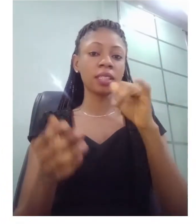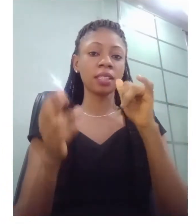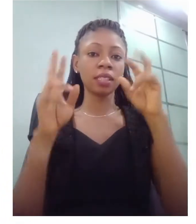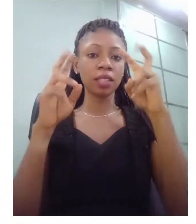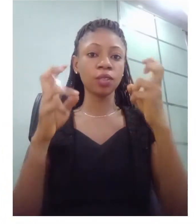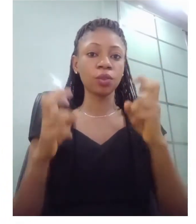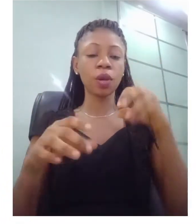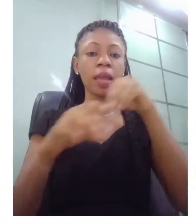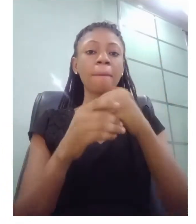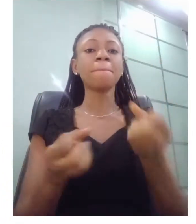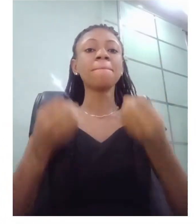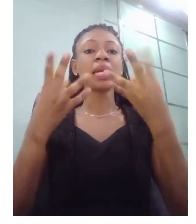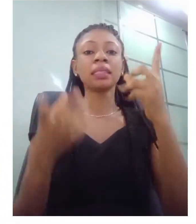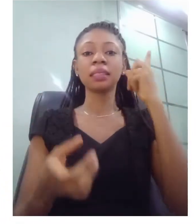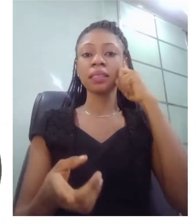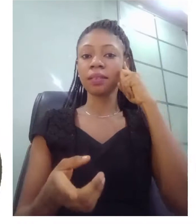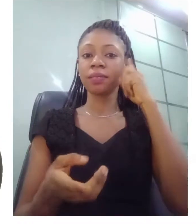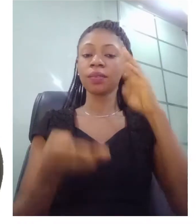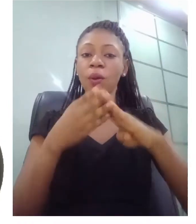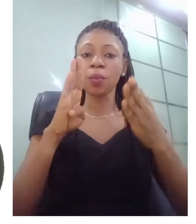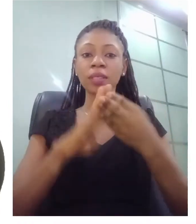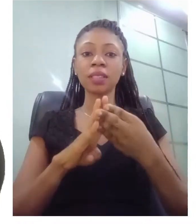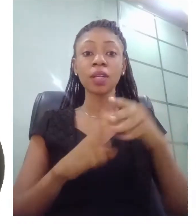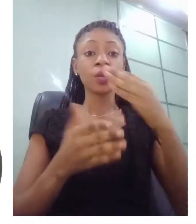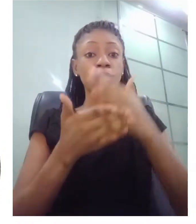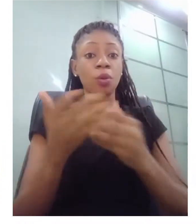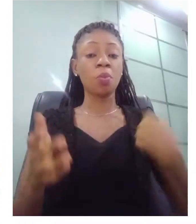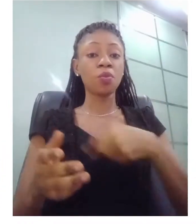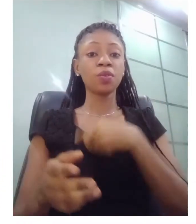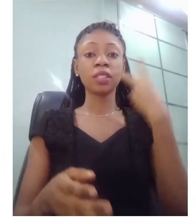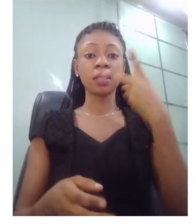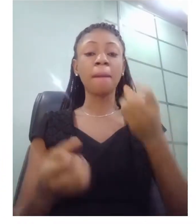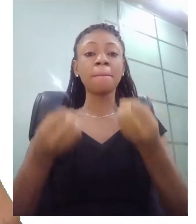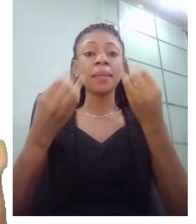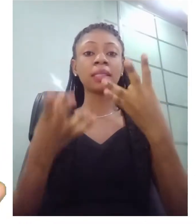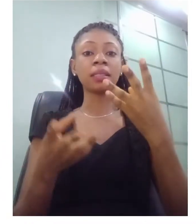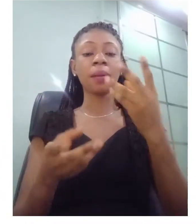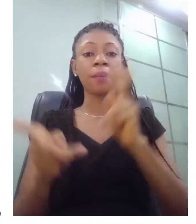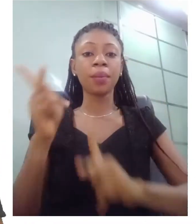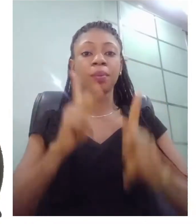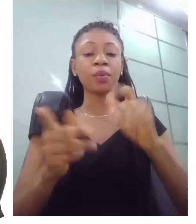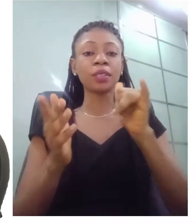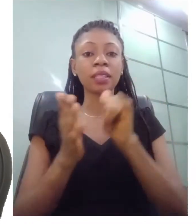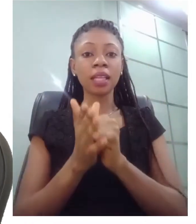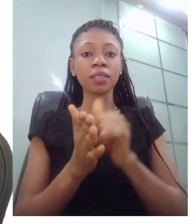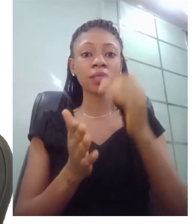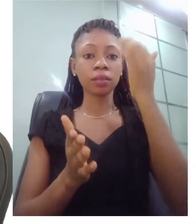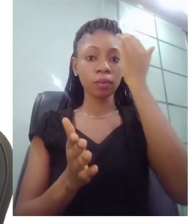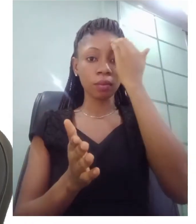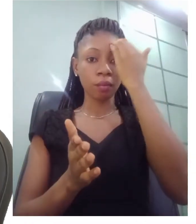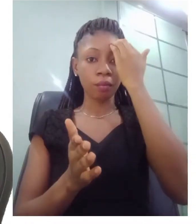but in some of them, you see hearing people that are very fluent in indigenous sign languages. And this was